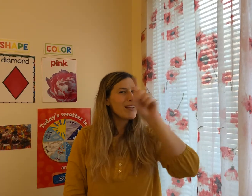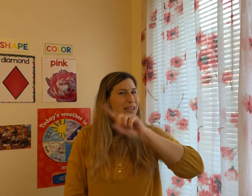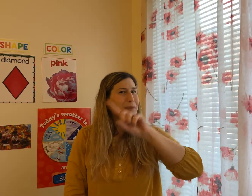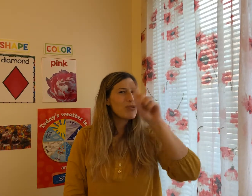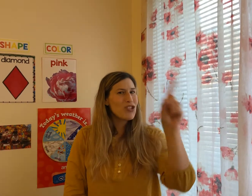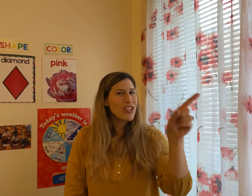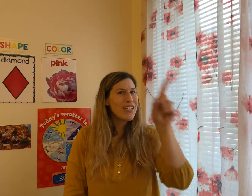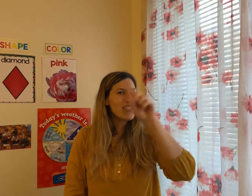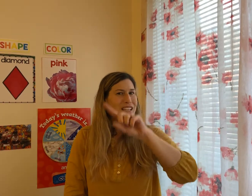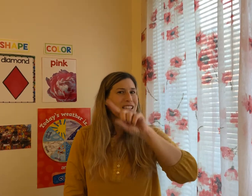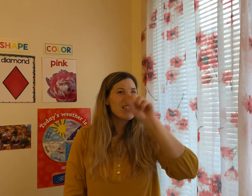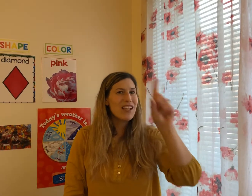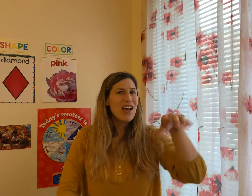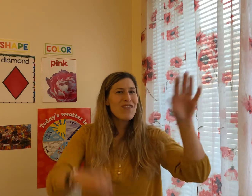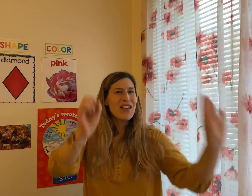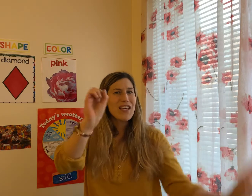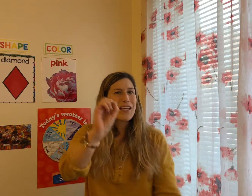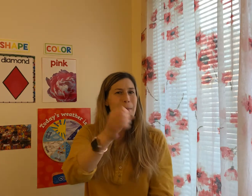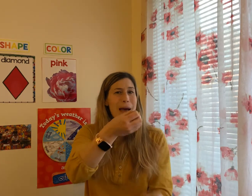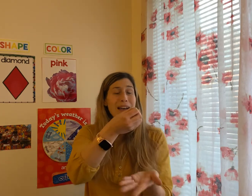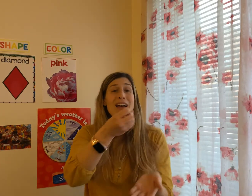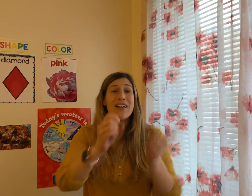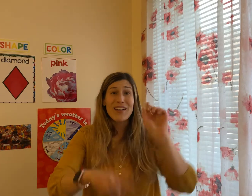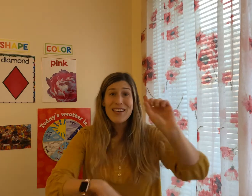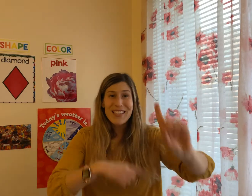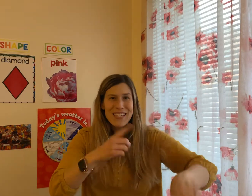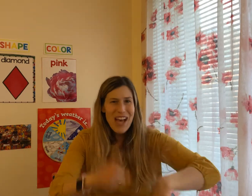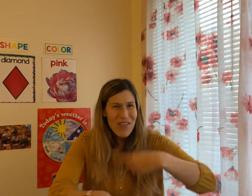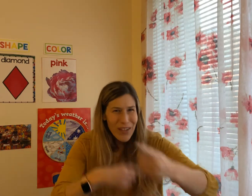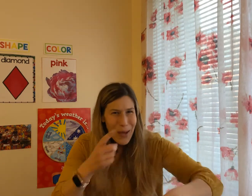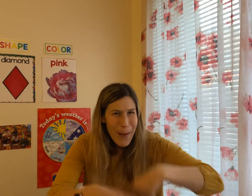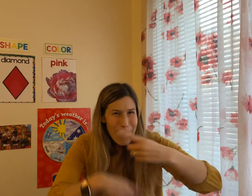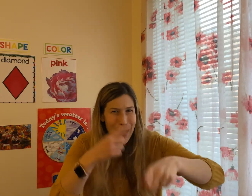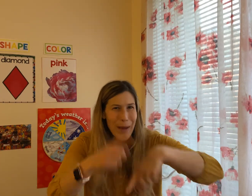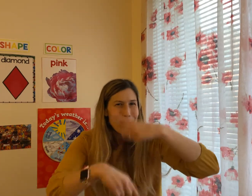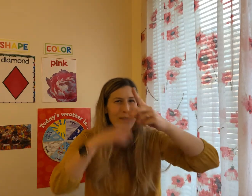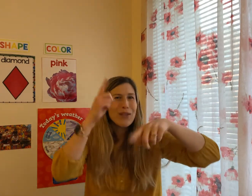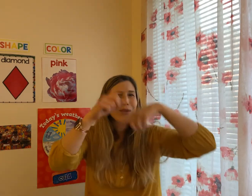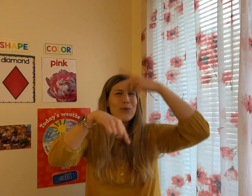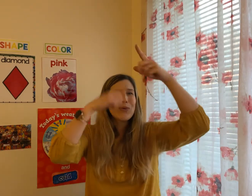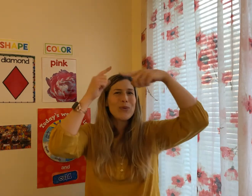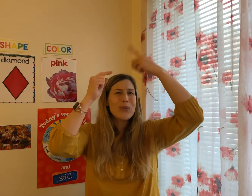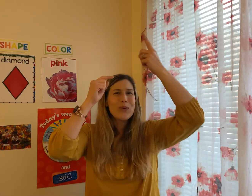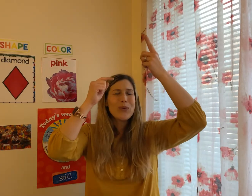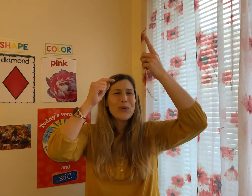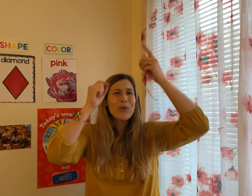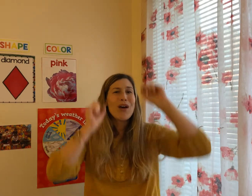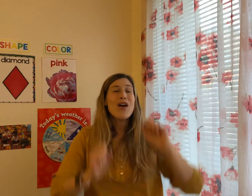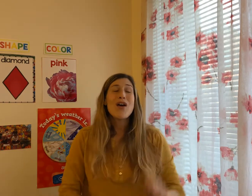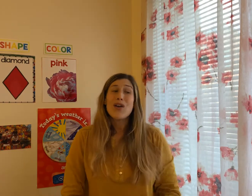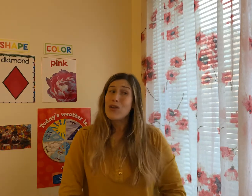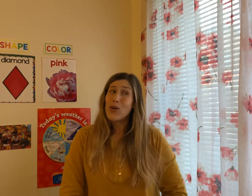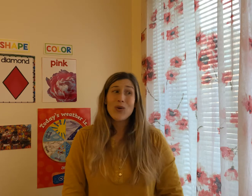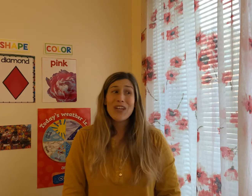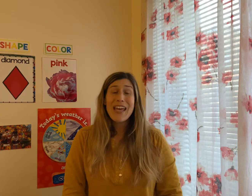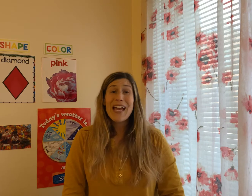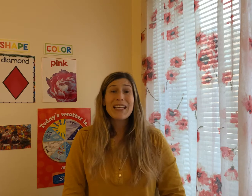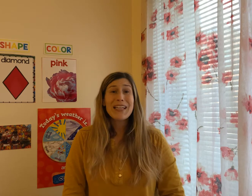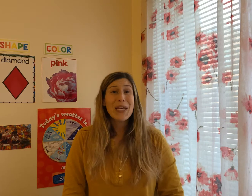keep Jesus love in a bag, cause his love will come bubbling through. No, you can't keep